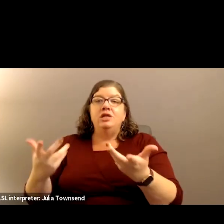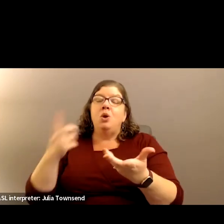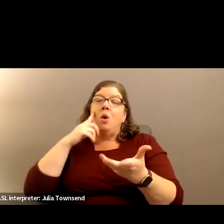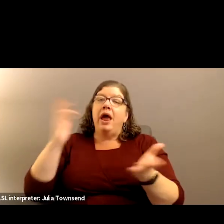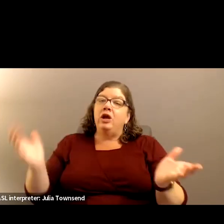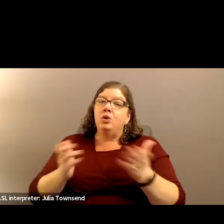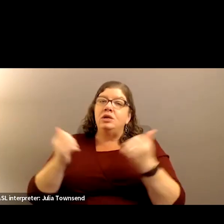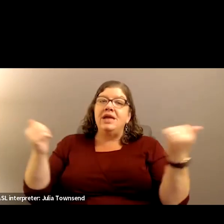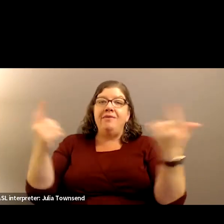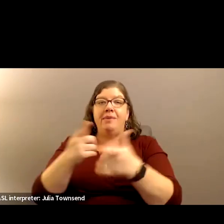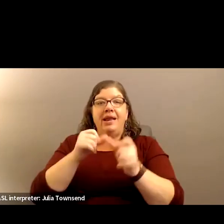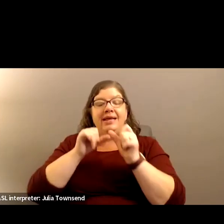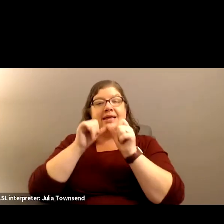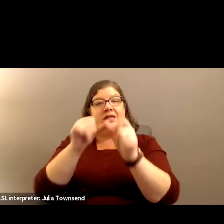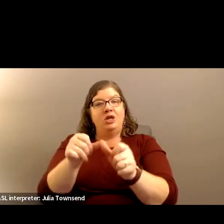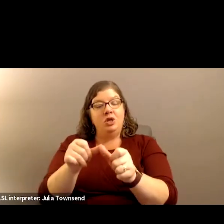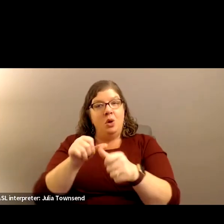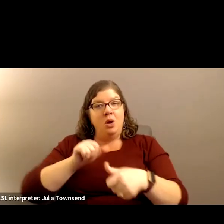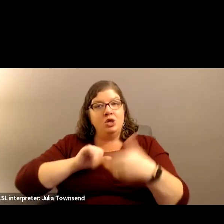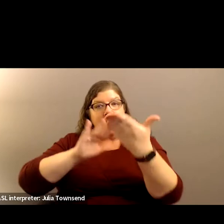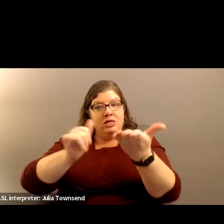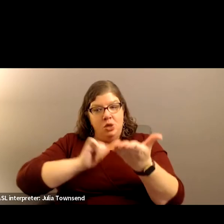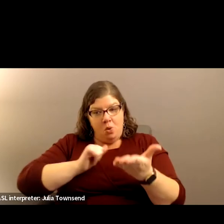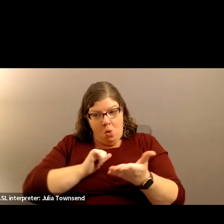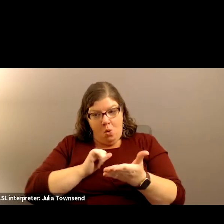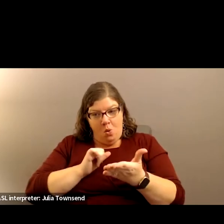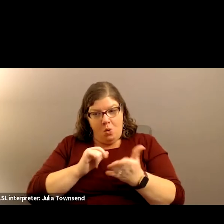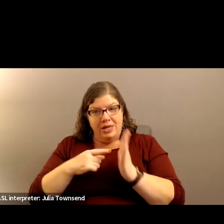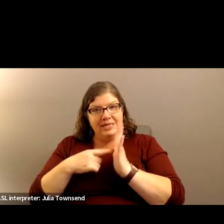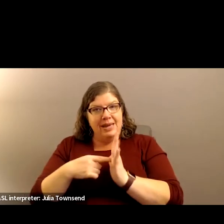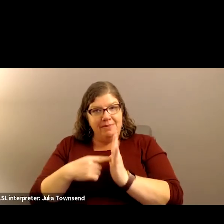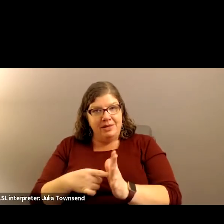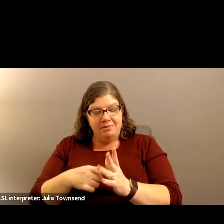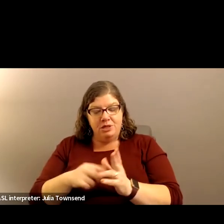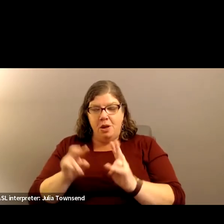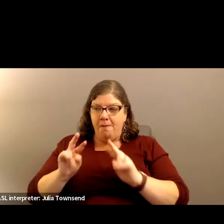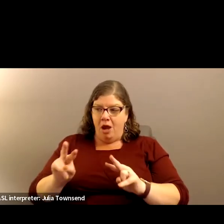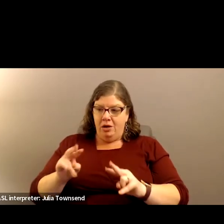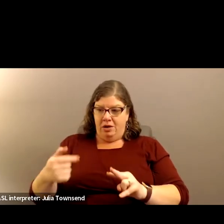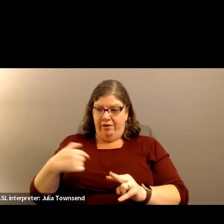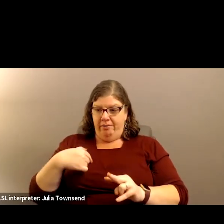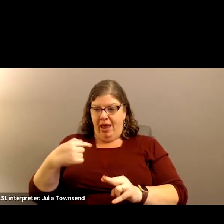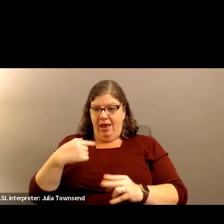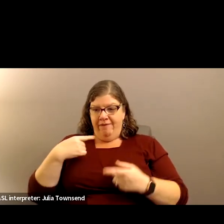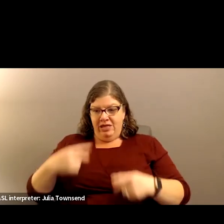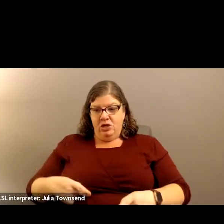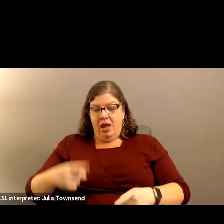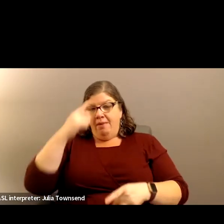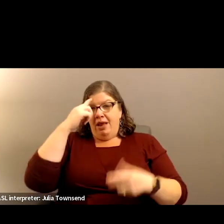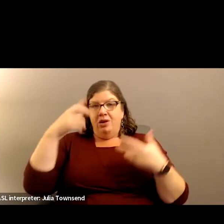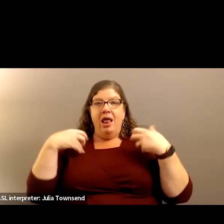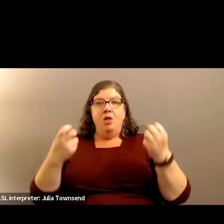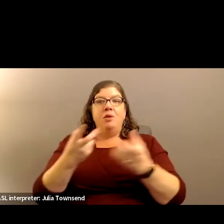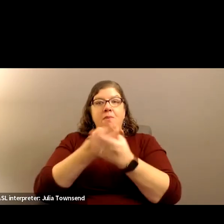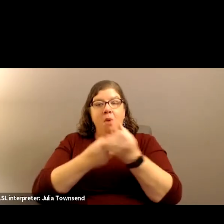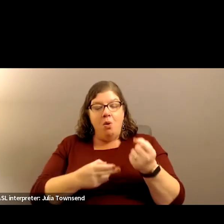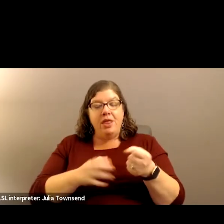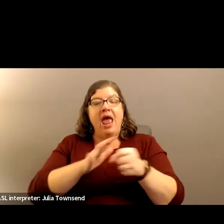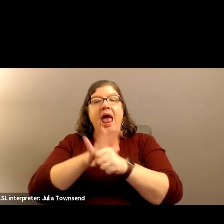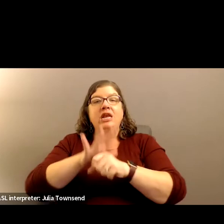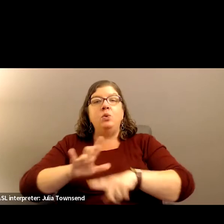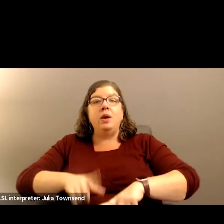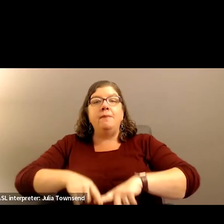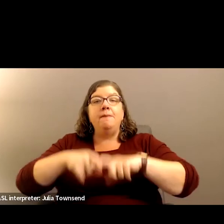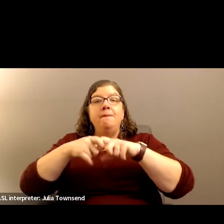you know, addressing your own symptoms, monitoring your physical and mental health every single day and making sure that you take adequate breaks and that you